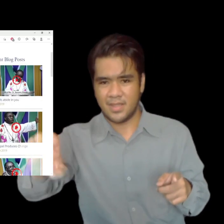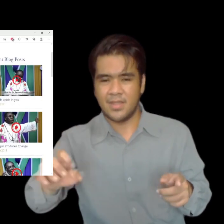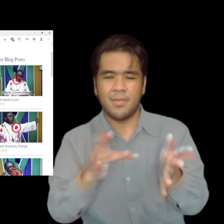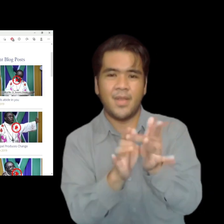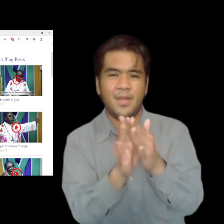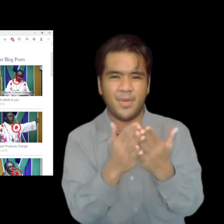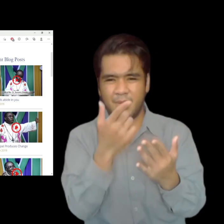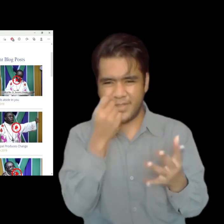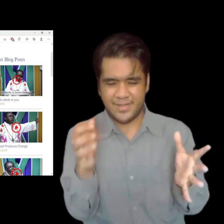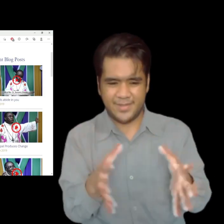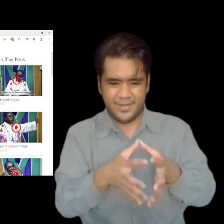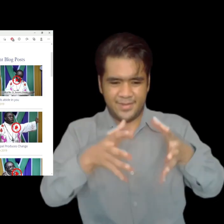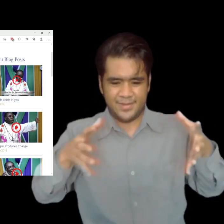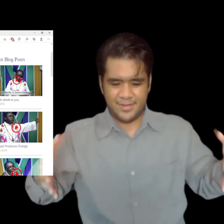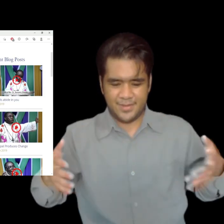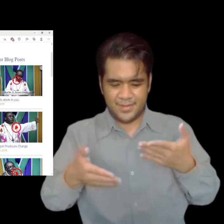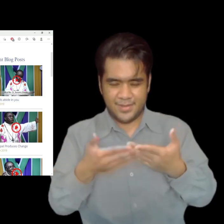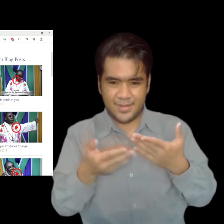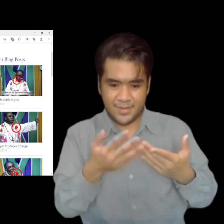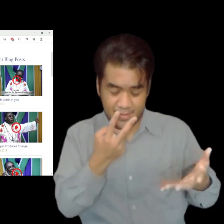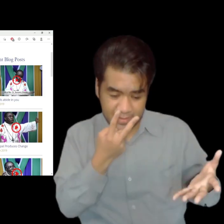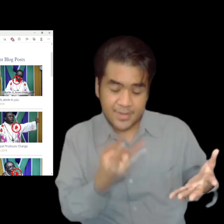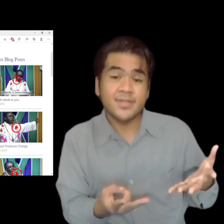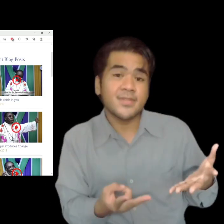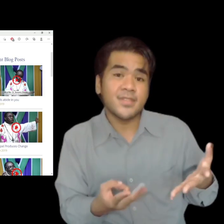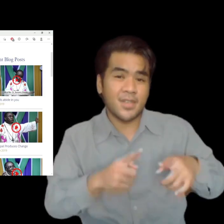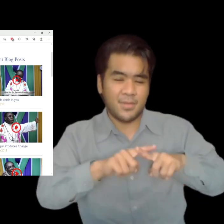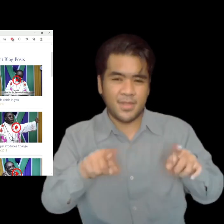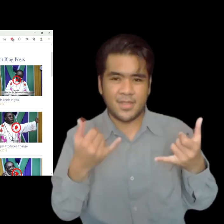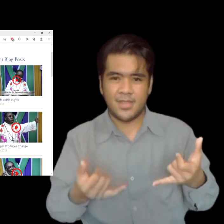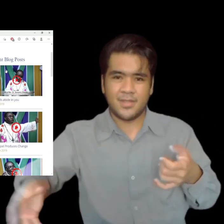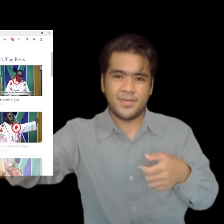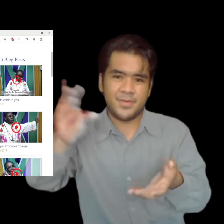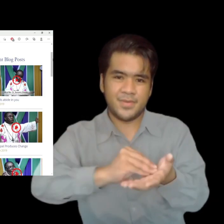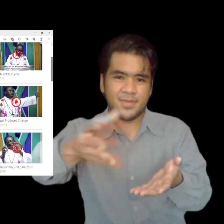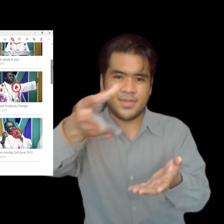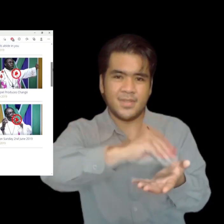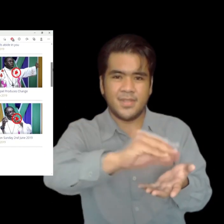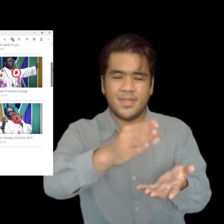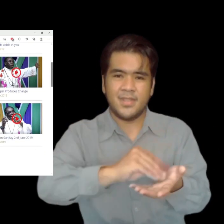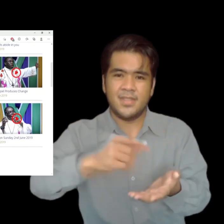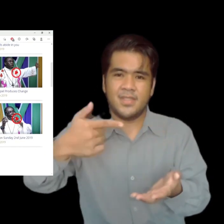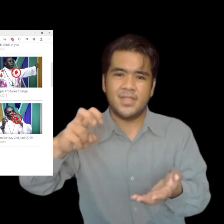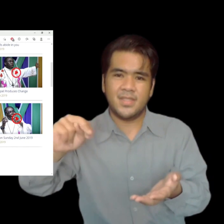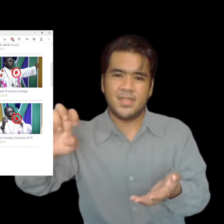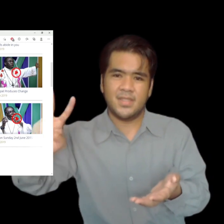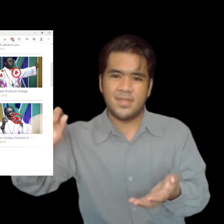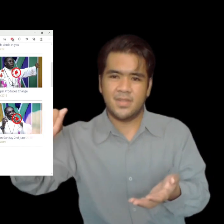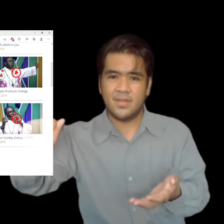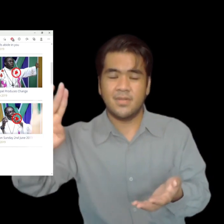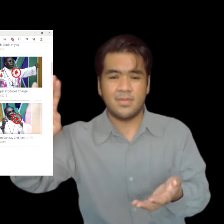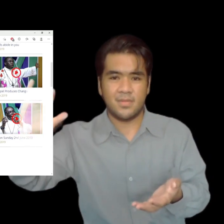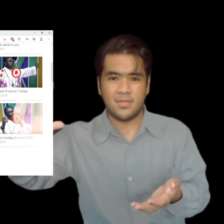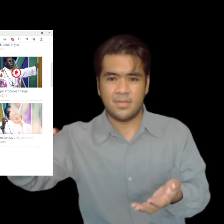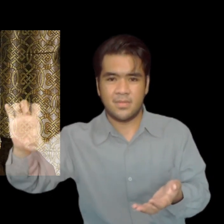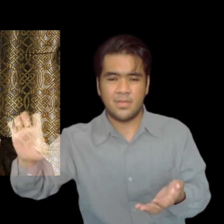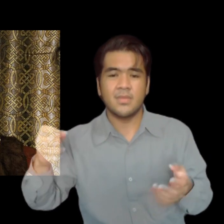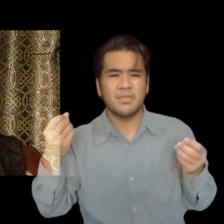God. Lord, open the eyes of the King of England. And God answered his prayer. Because after only two years, King Henry